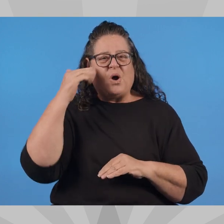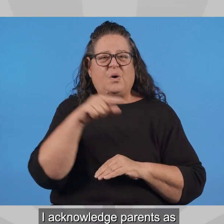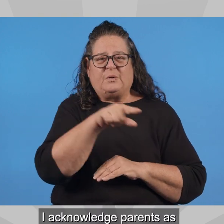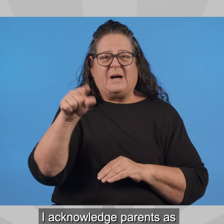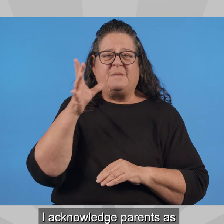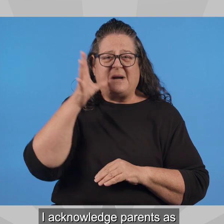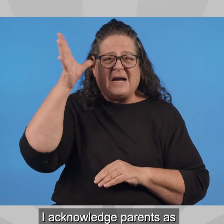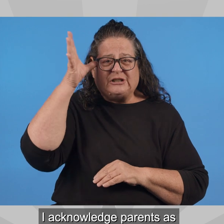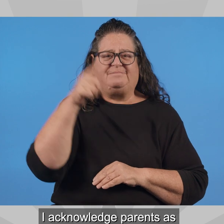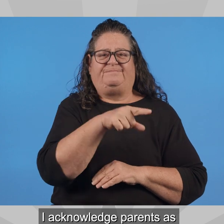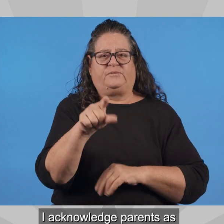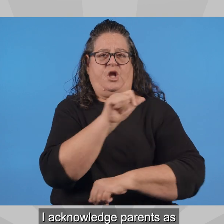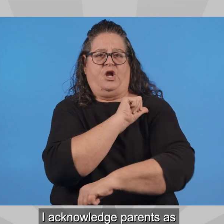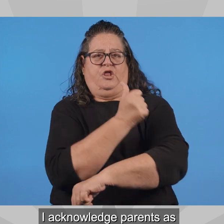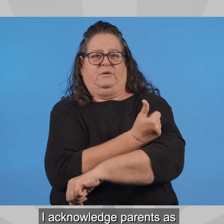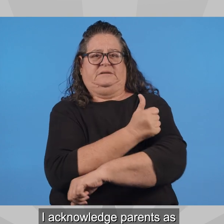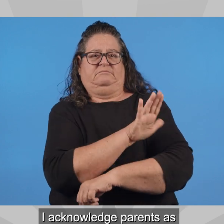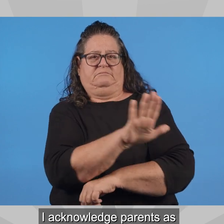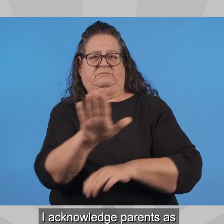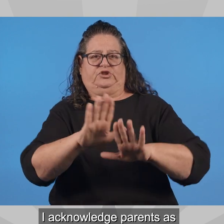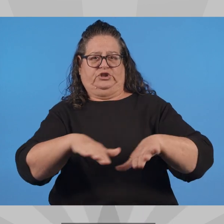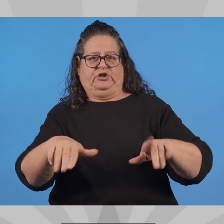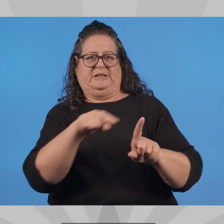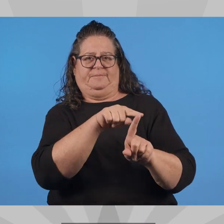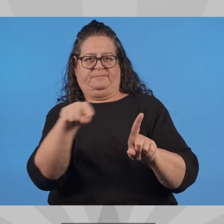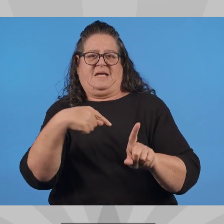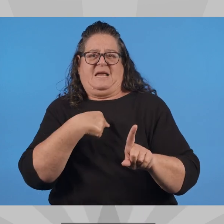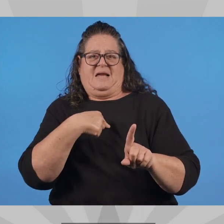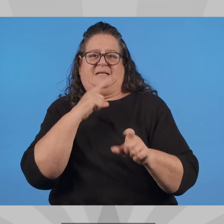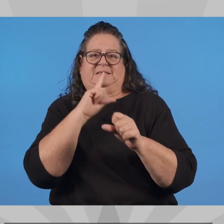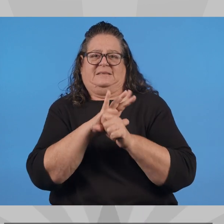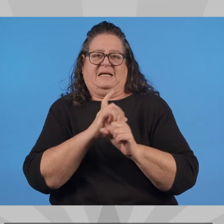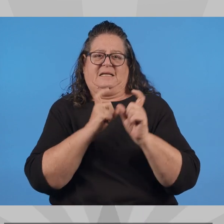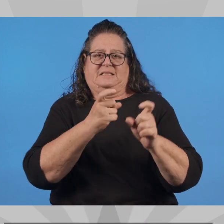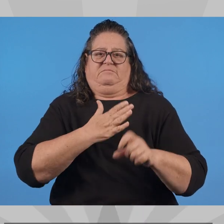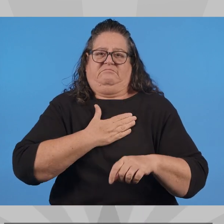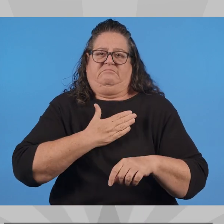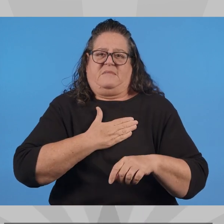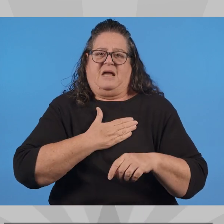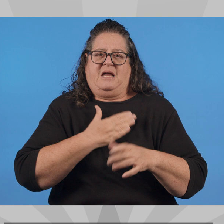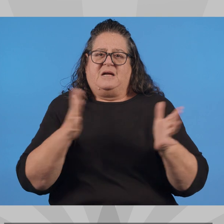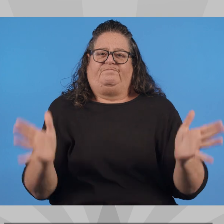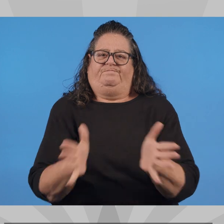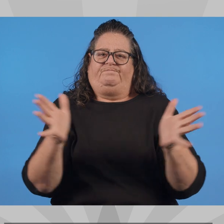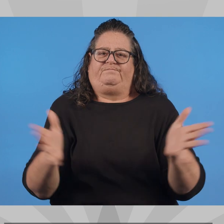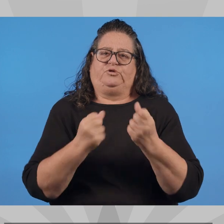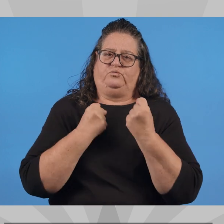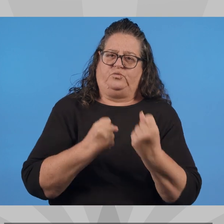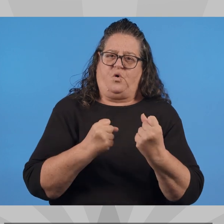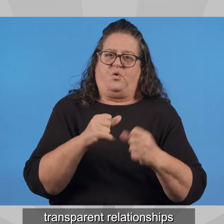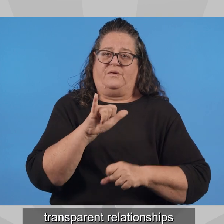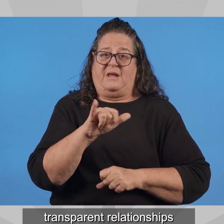I acknowledge parents as the foremost authorities on their children, and I am dedicated to fostering